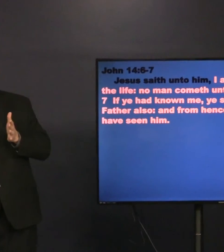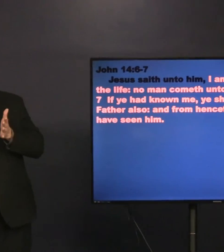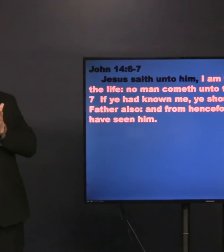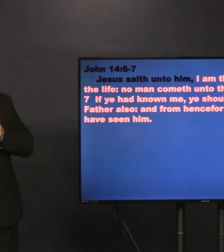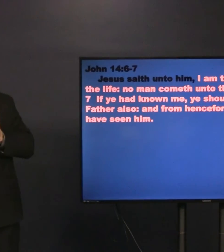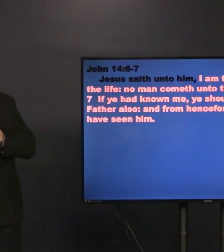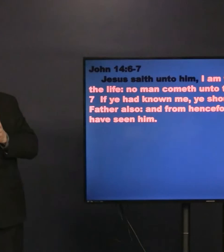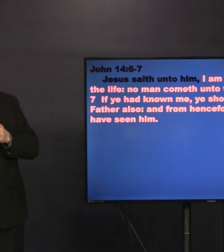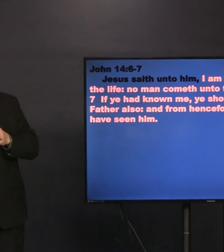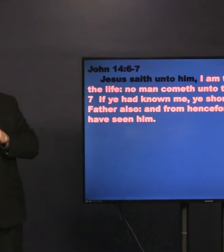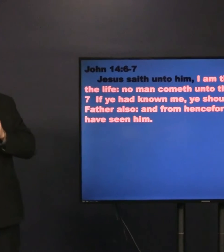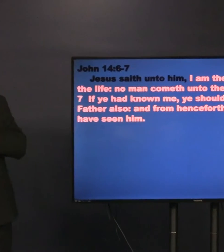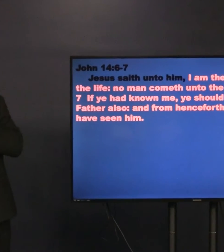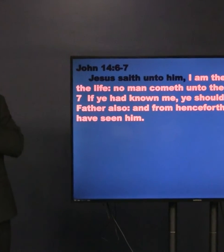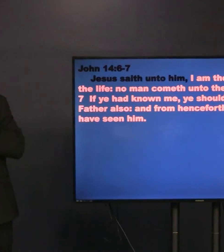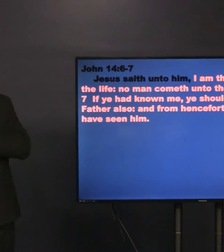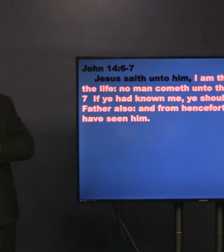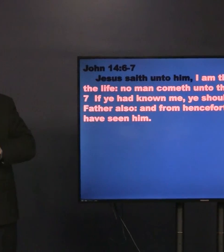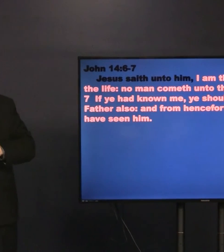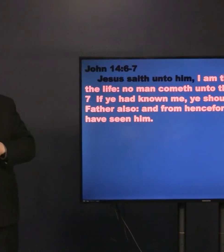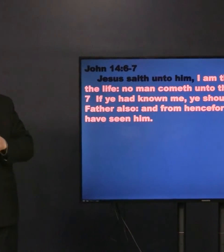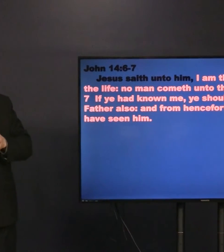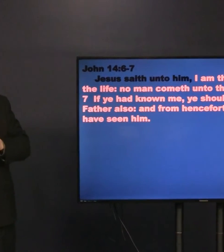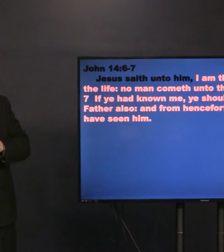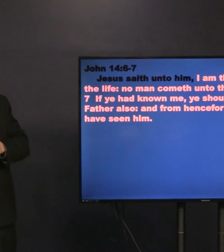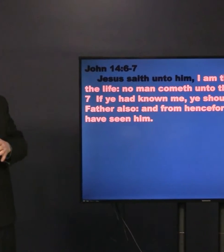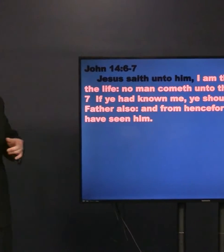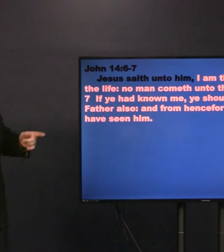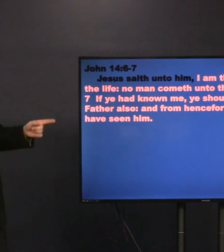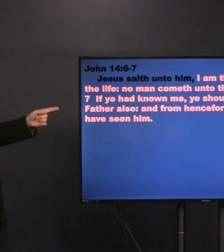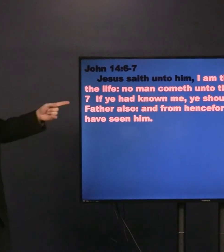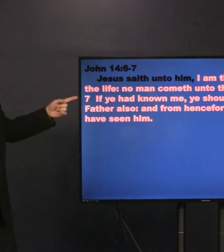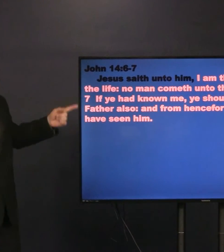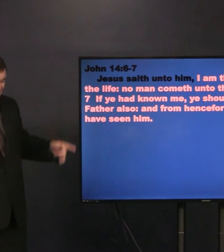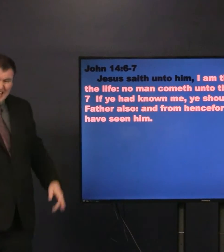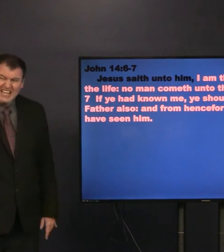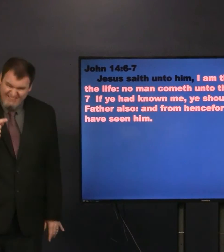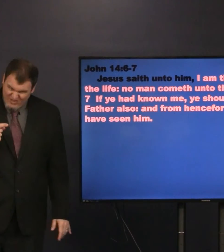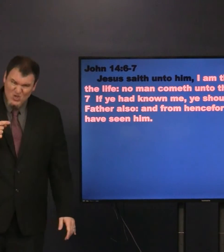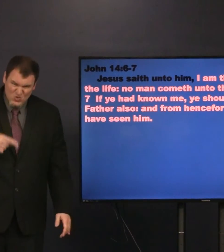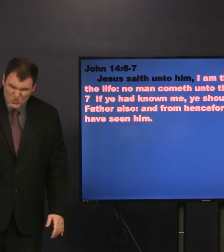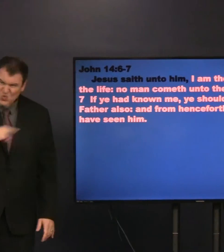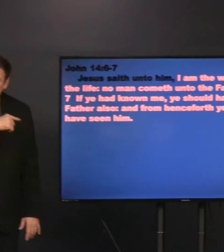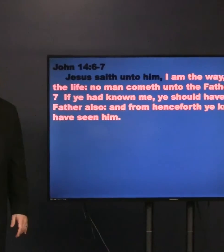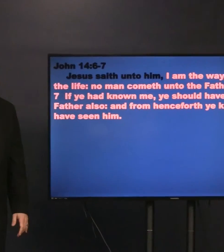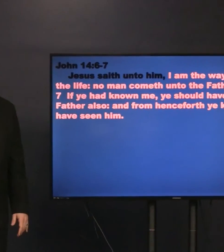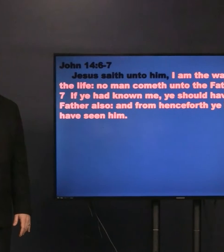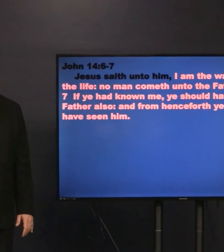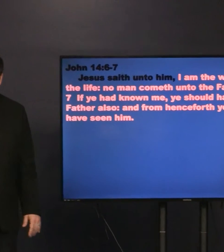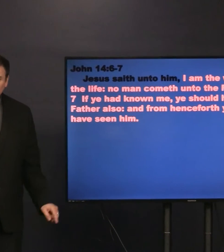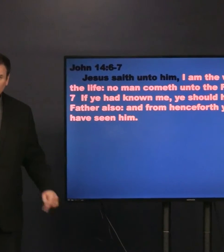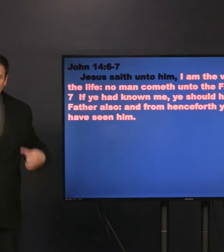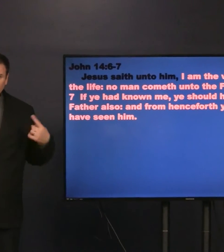Often you quote verse 6 and verse 7, but there's verse 7 also. If he had known me,